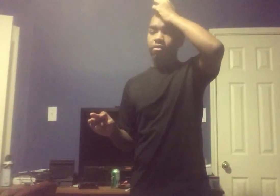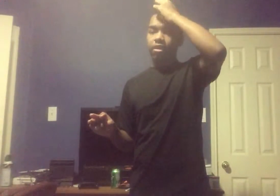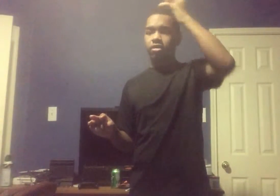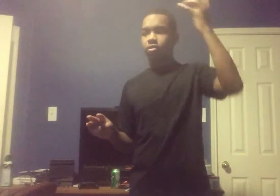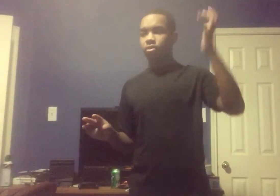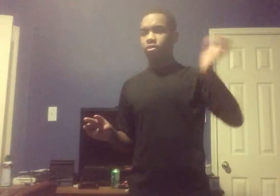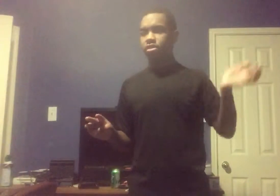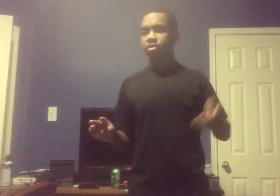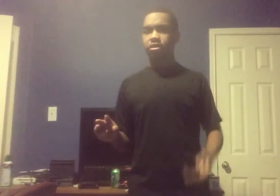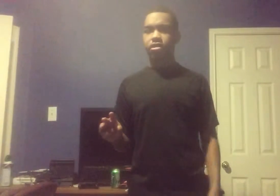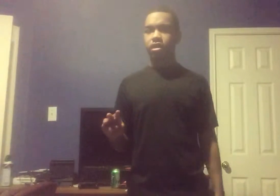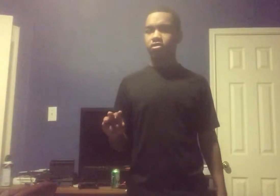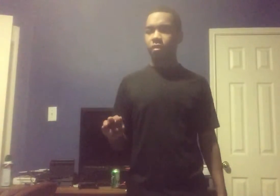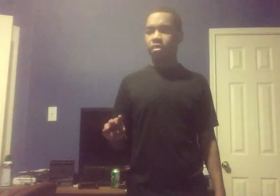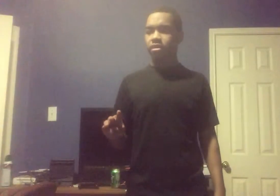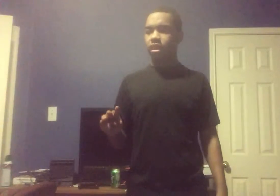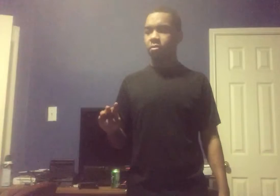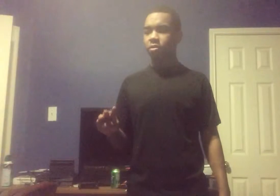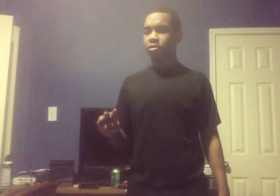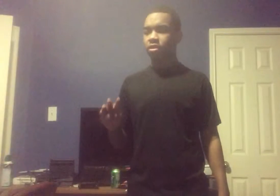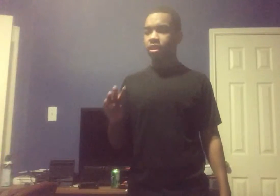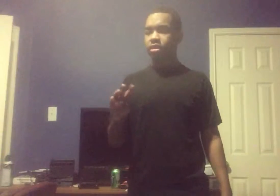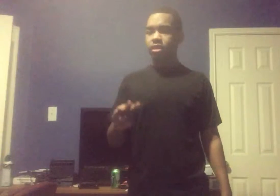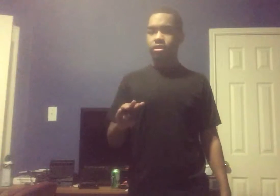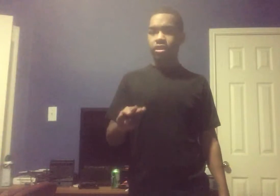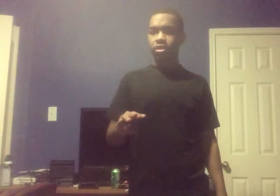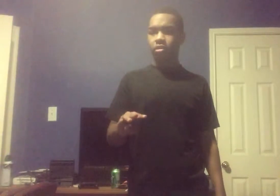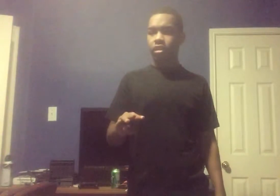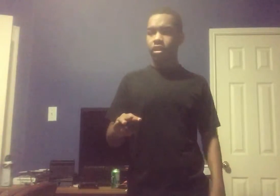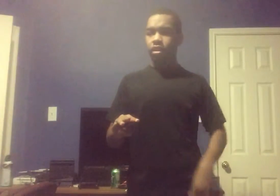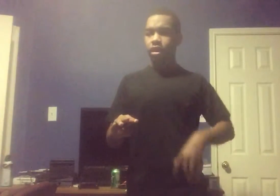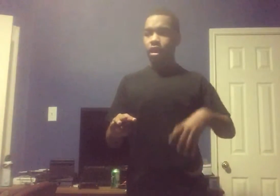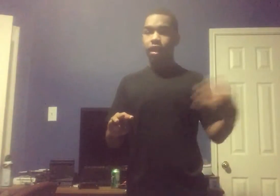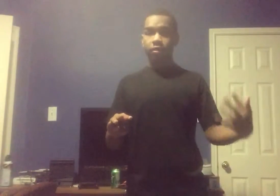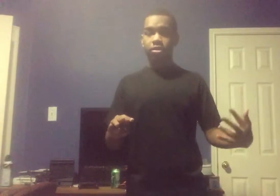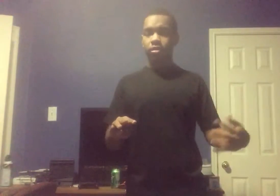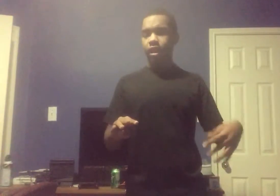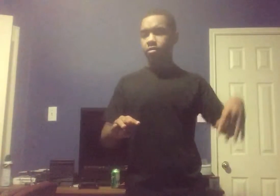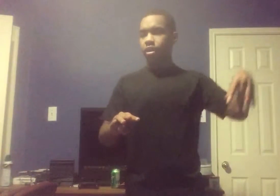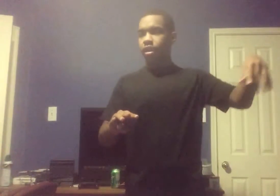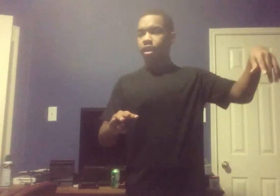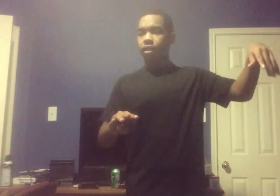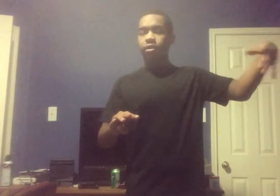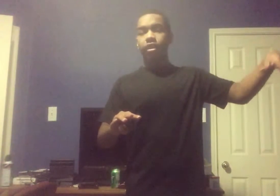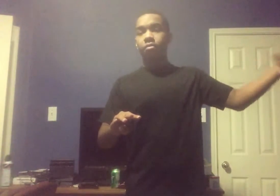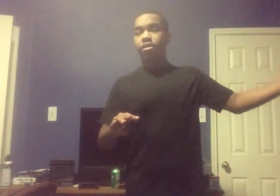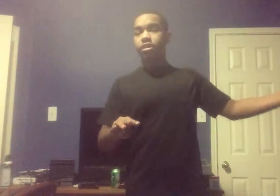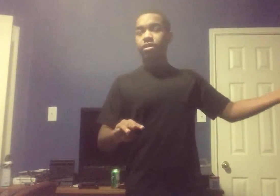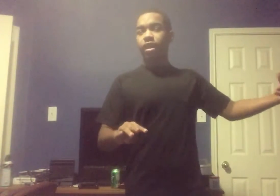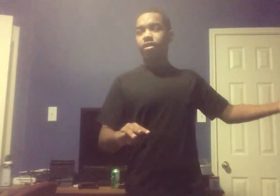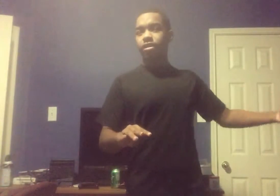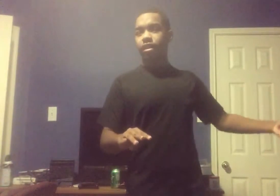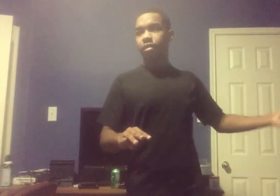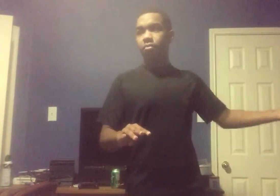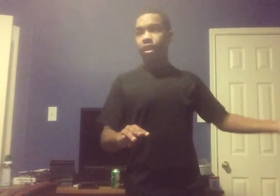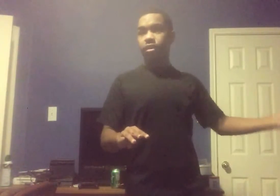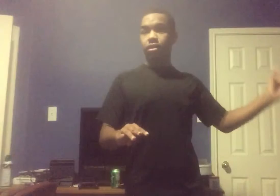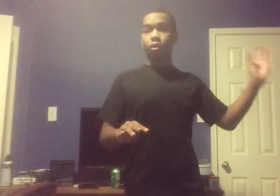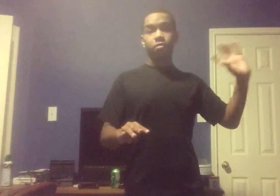when I was watching videos on StarTropics I remember seeing She Cola in the original game and one of the NPCs that said that Mike or